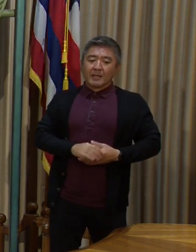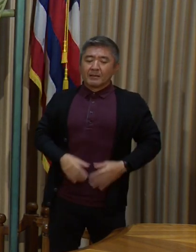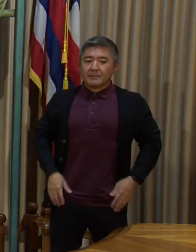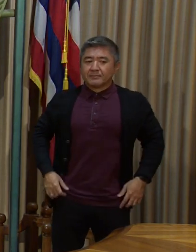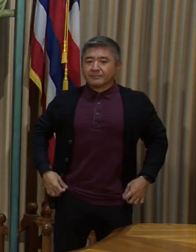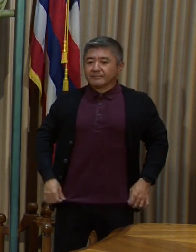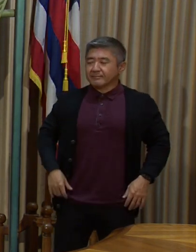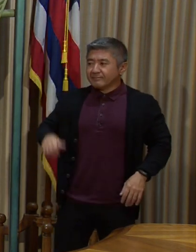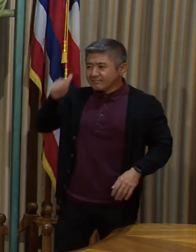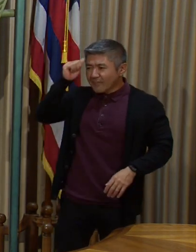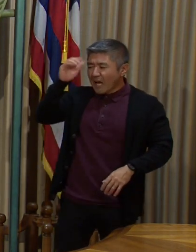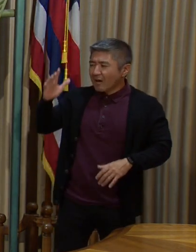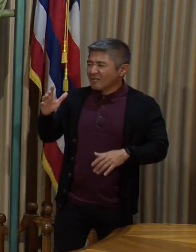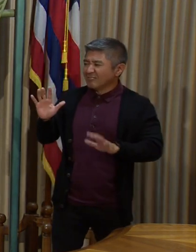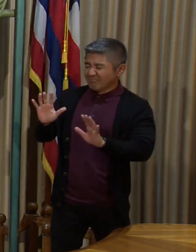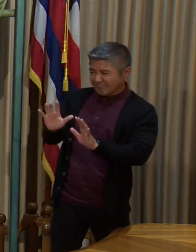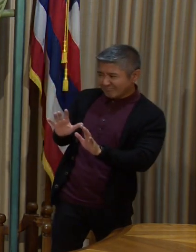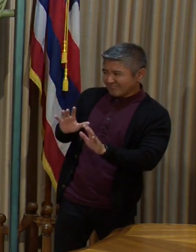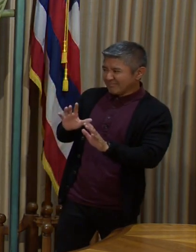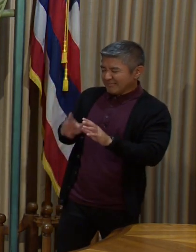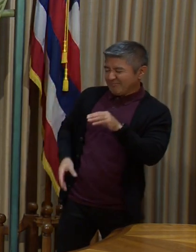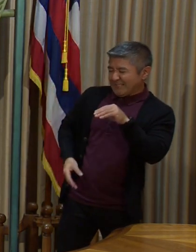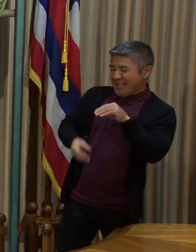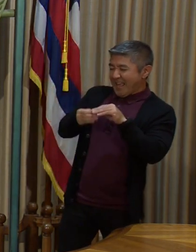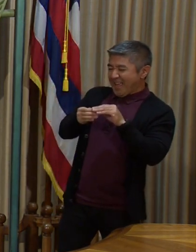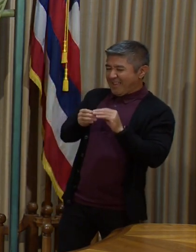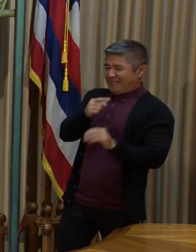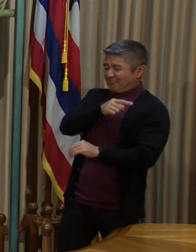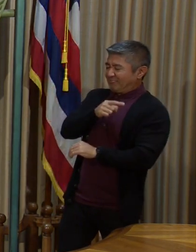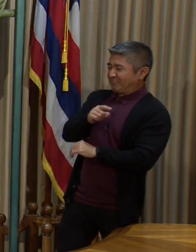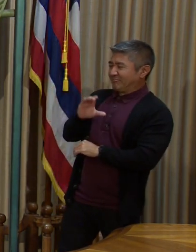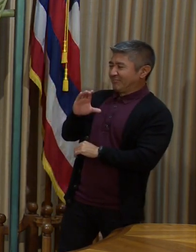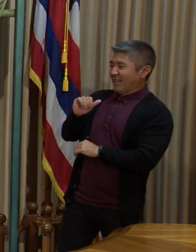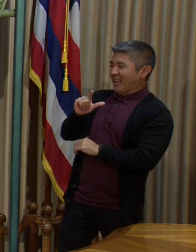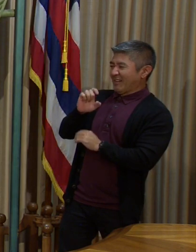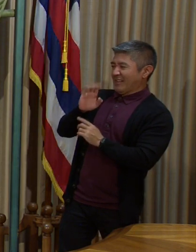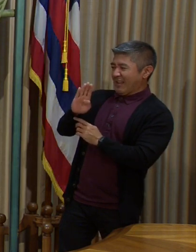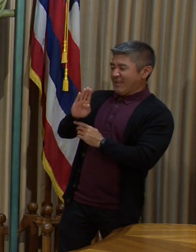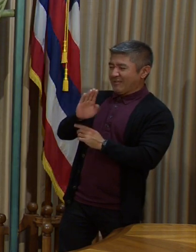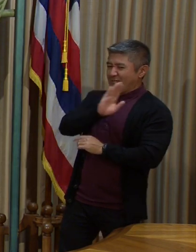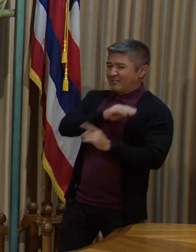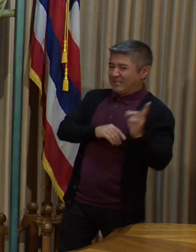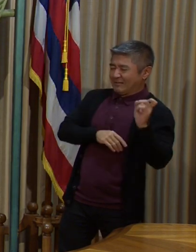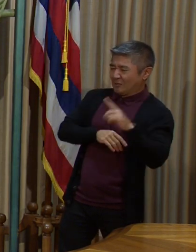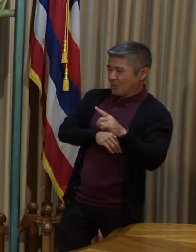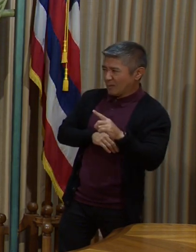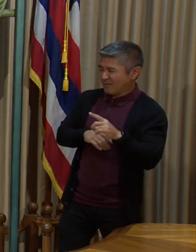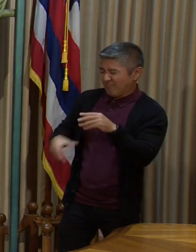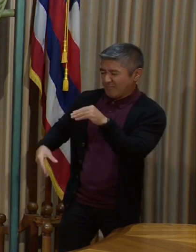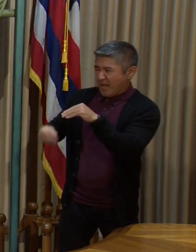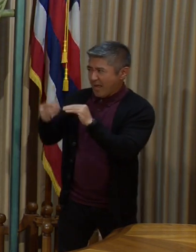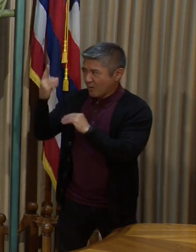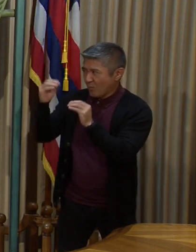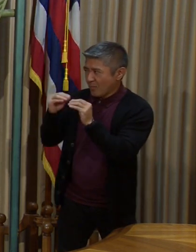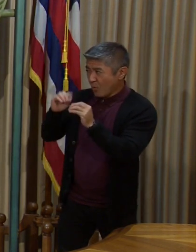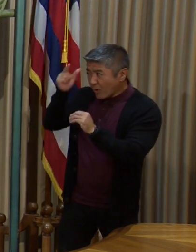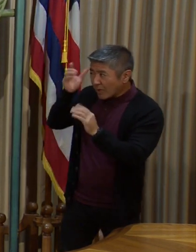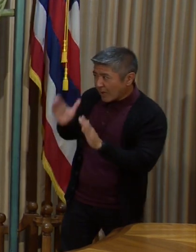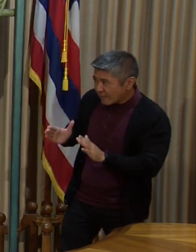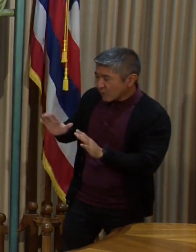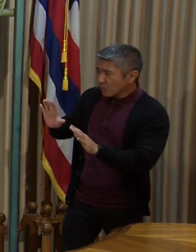Aloha, just a quick follow-up to Caleb's question. Governor, if you could remain at the stand, just wanted to ask you,